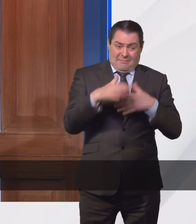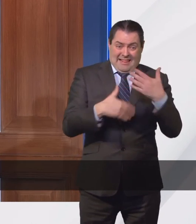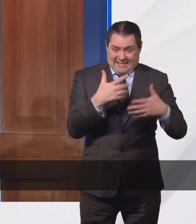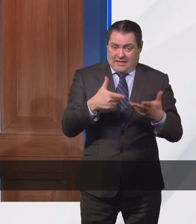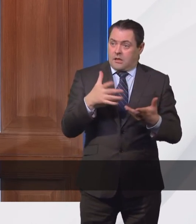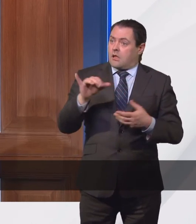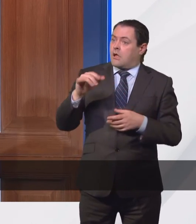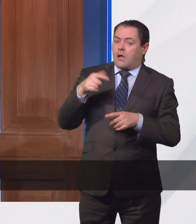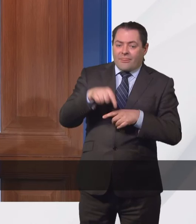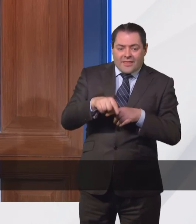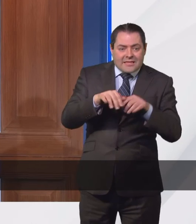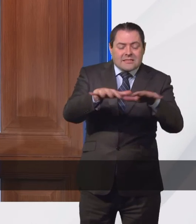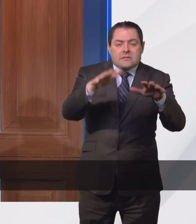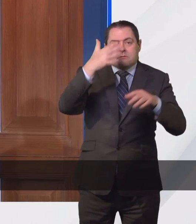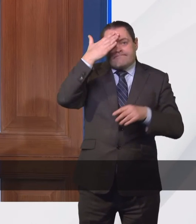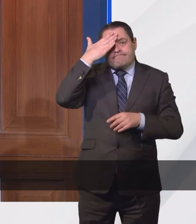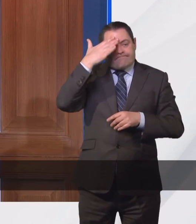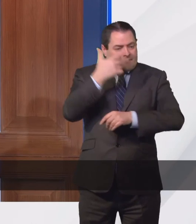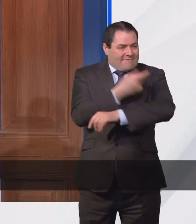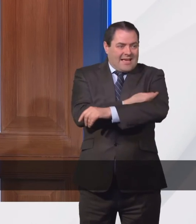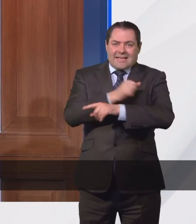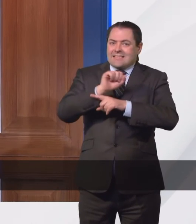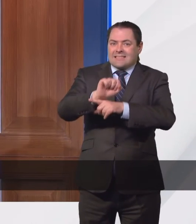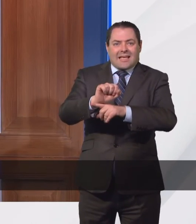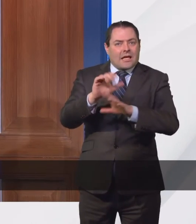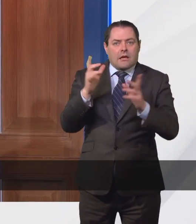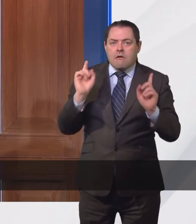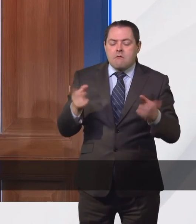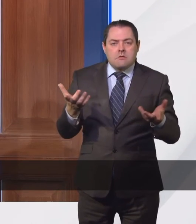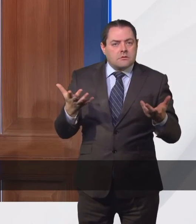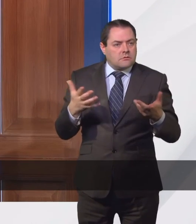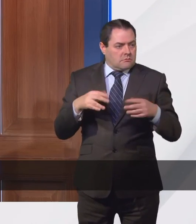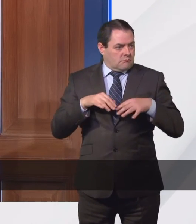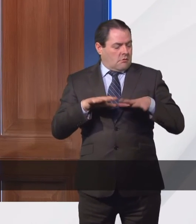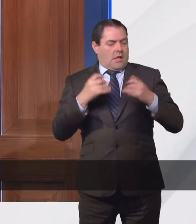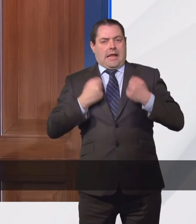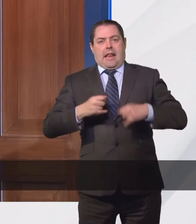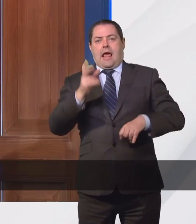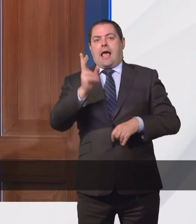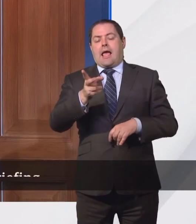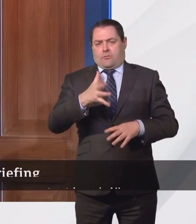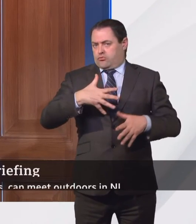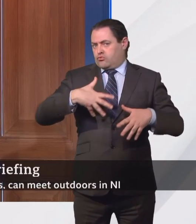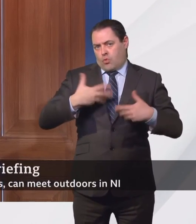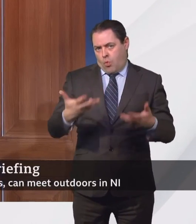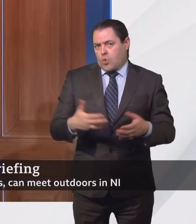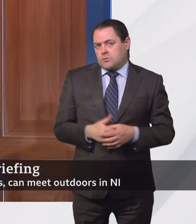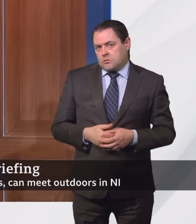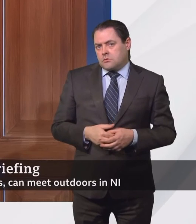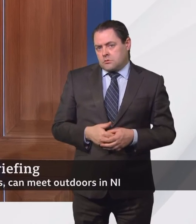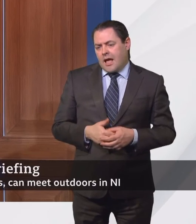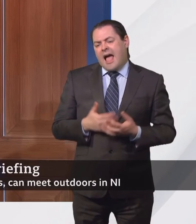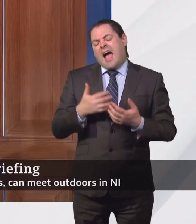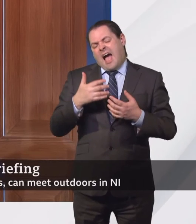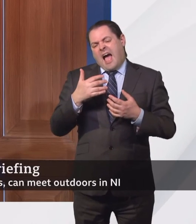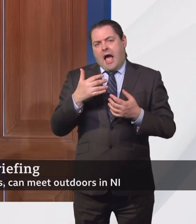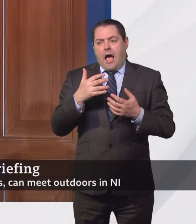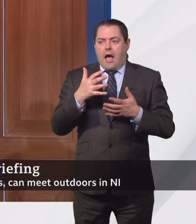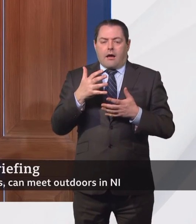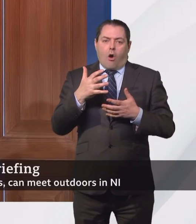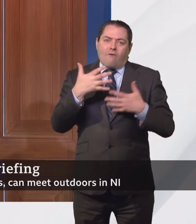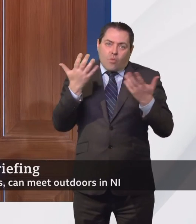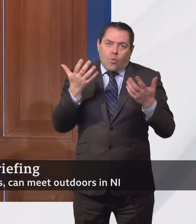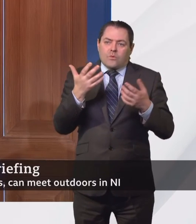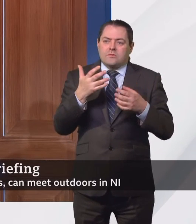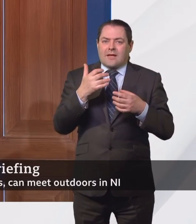have a reduced effectiveness of the vaccines we're currently using. Now, in the long term, there would be ways around that, but in the short term,